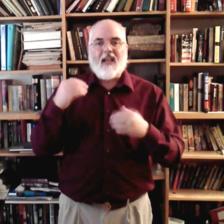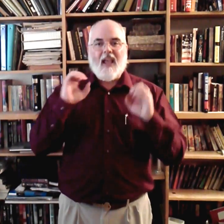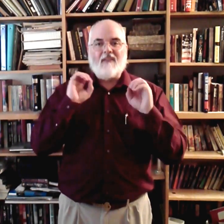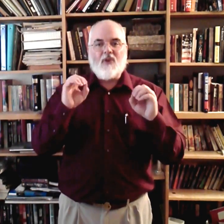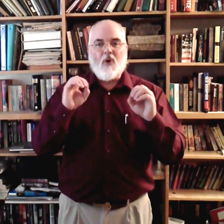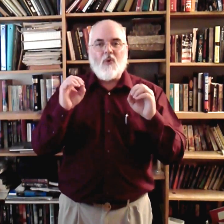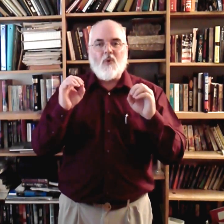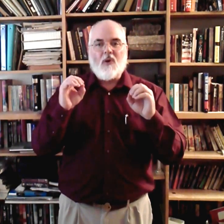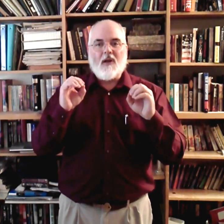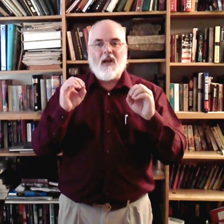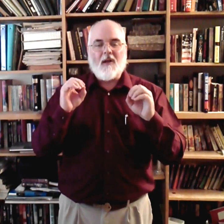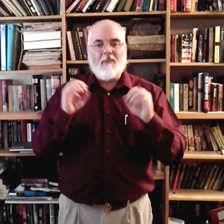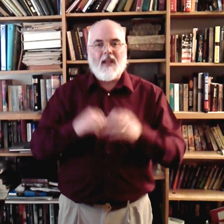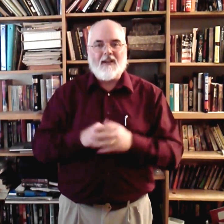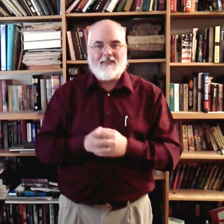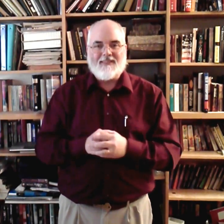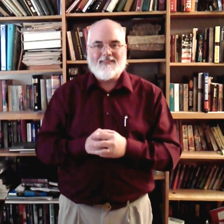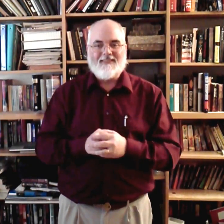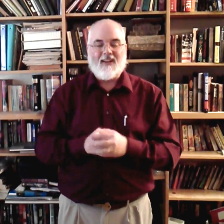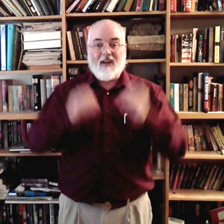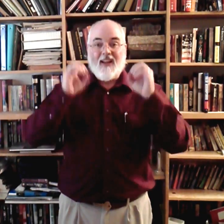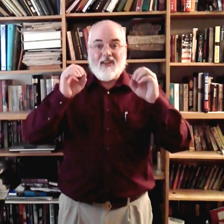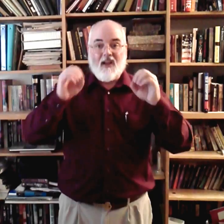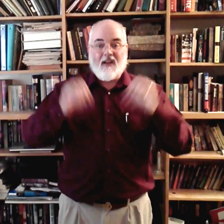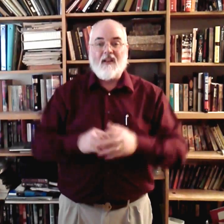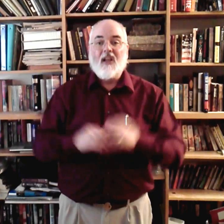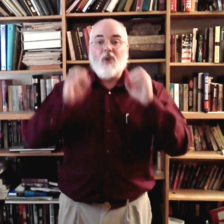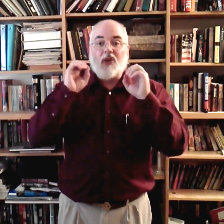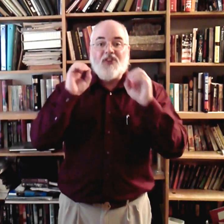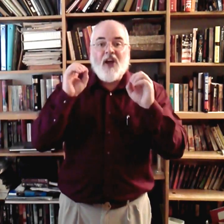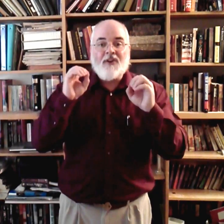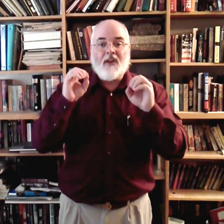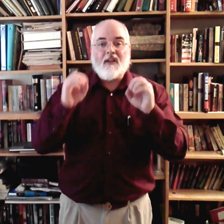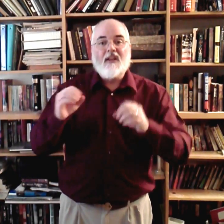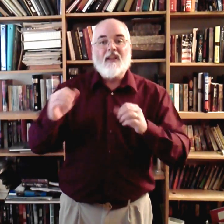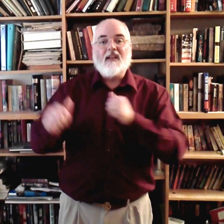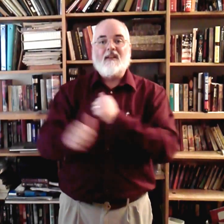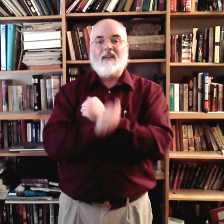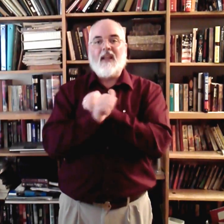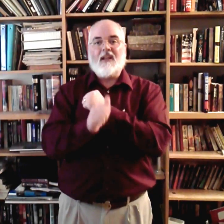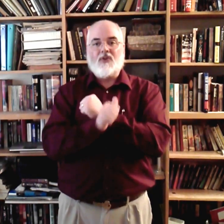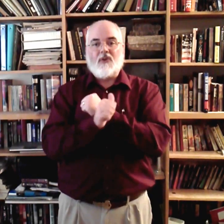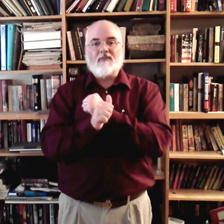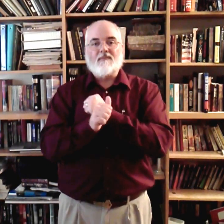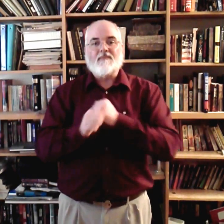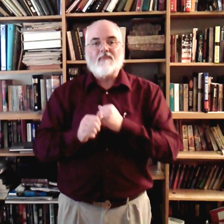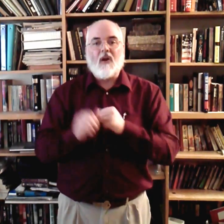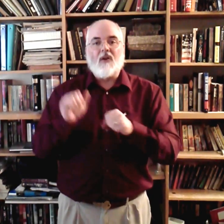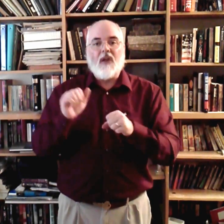have no bananas. Alright? None. So, there's none danger. Or, none.